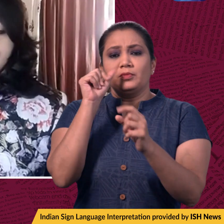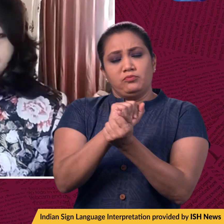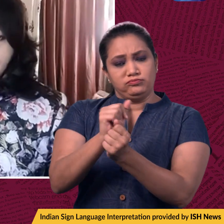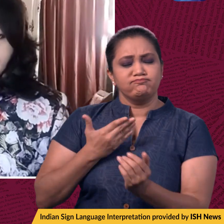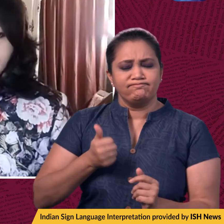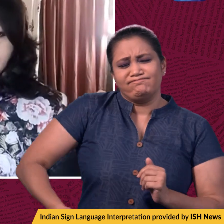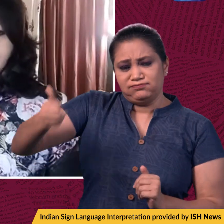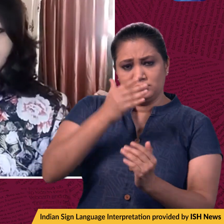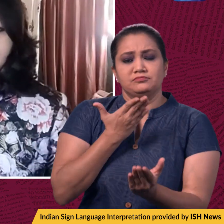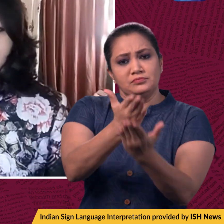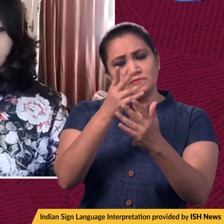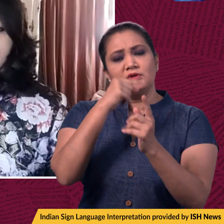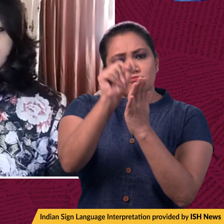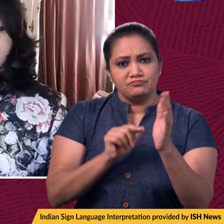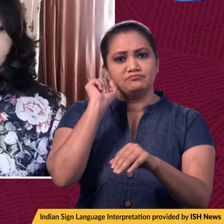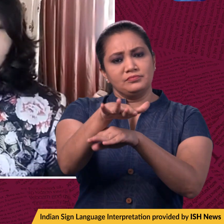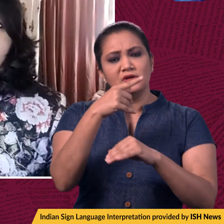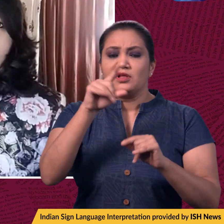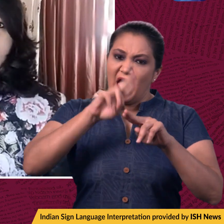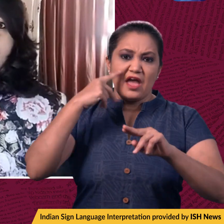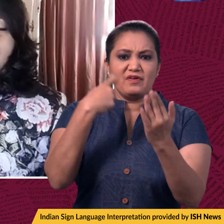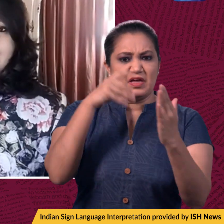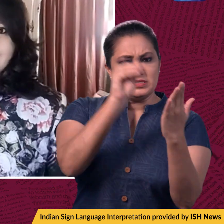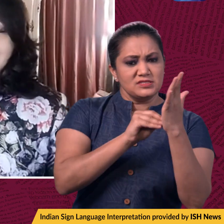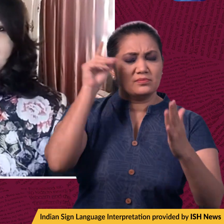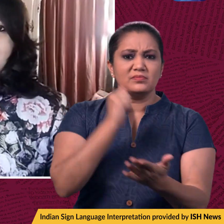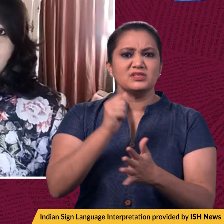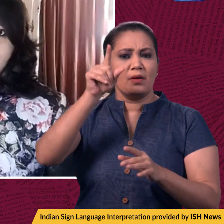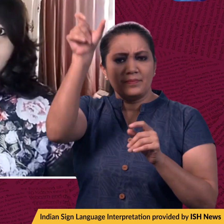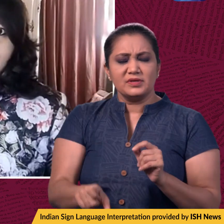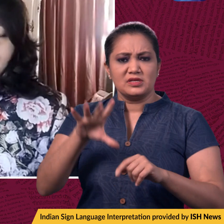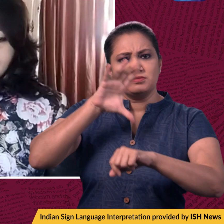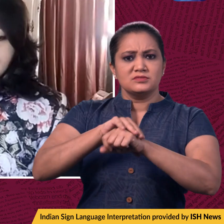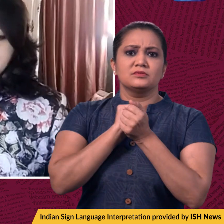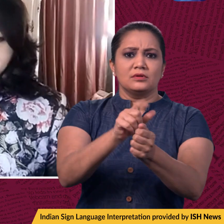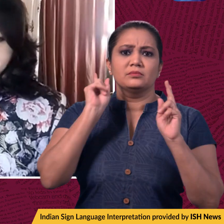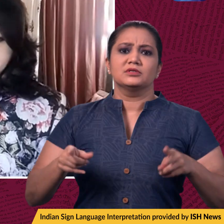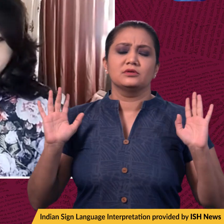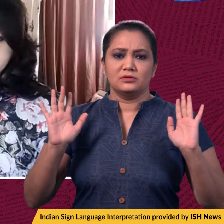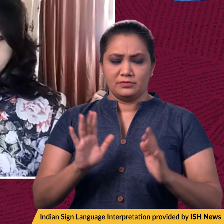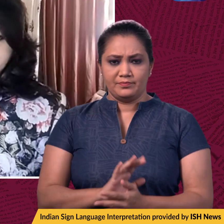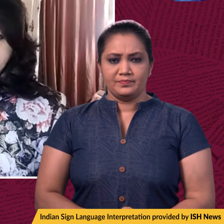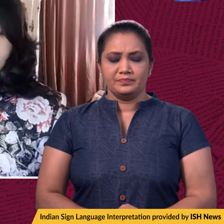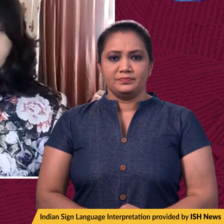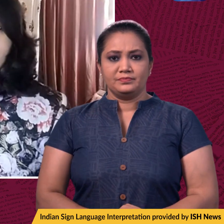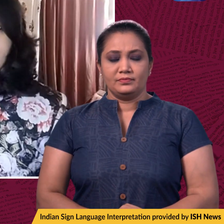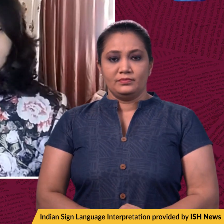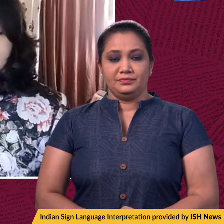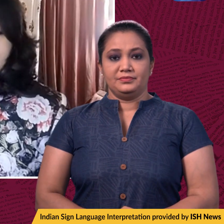to immediately intervene in the matter, register an FIR against him and arrest him. Meanwhile, Yati